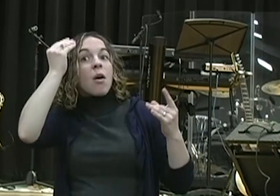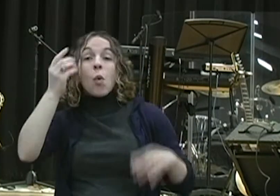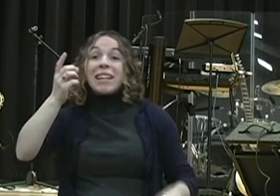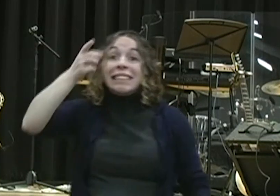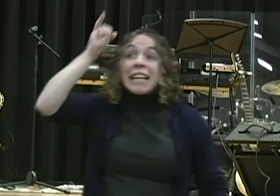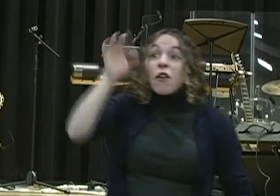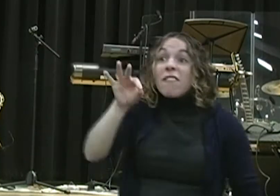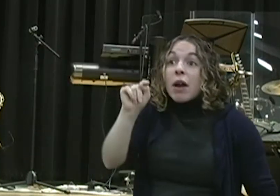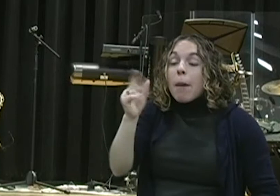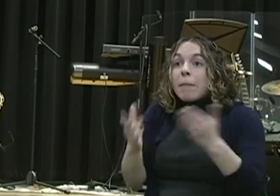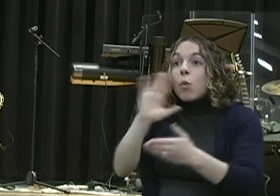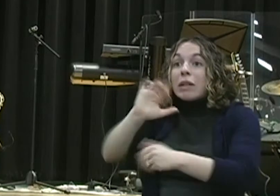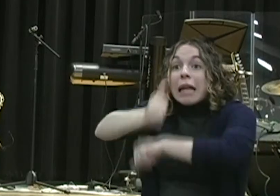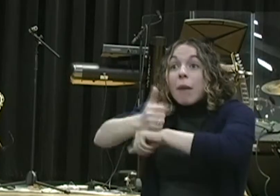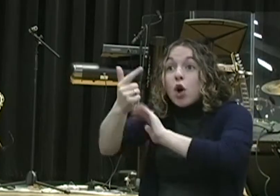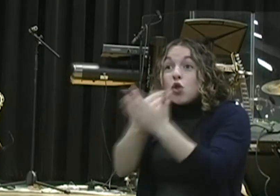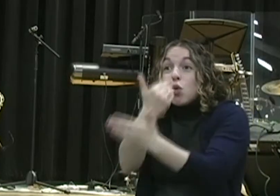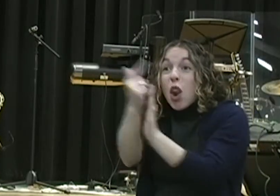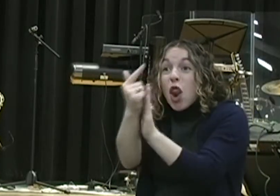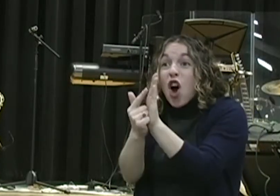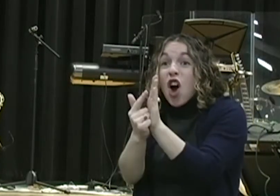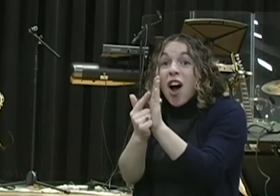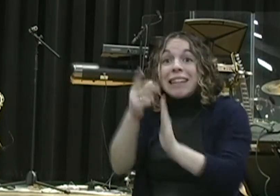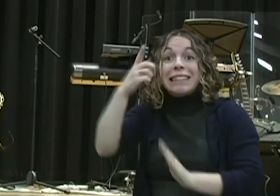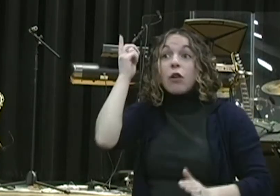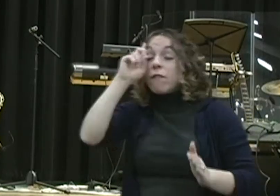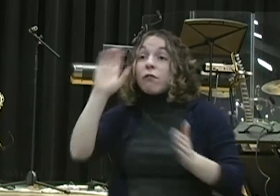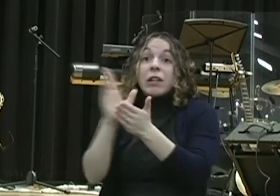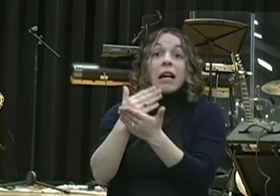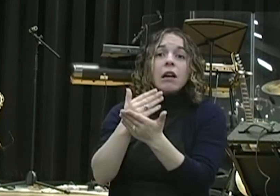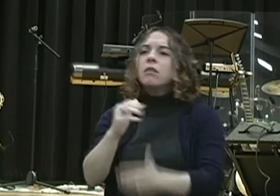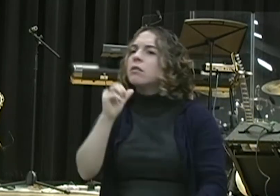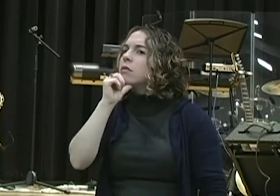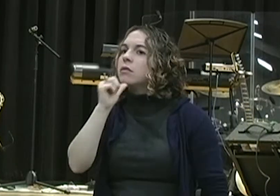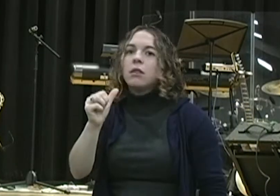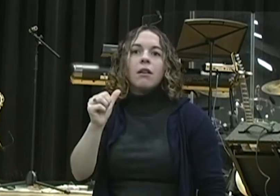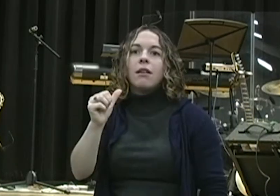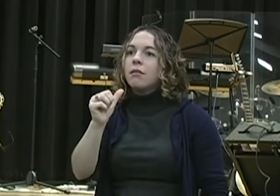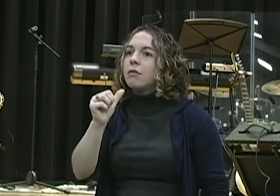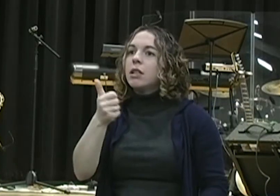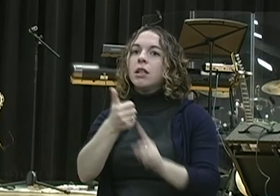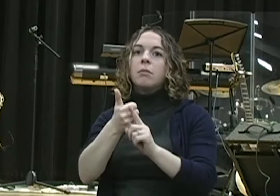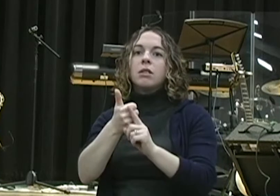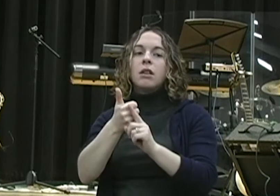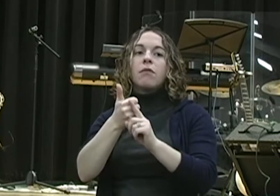It says, now when Daniel knew that the document was signed, he entered his house. Now his roof chamber had